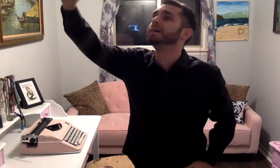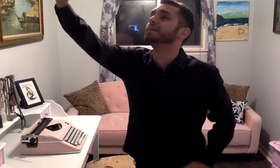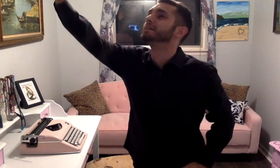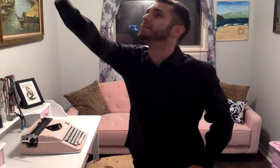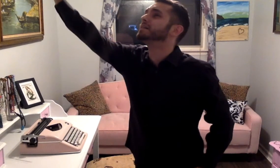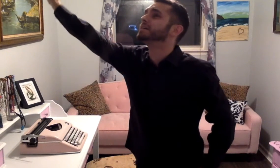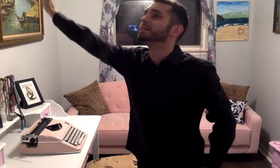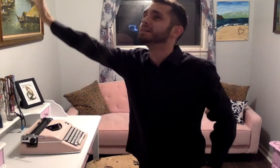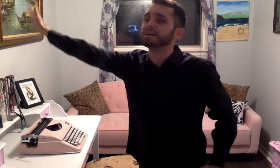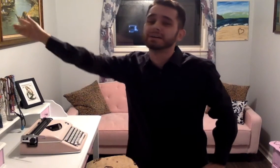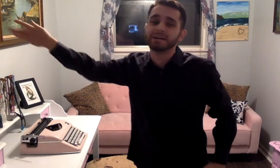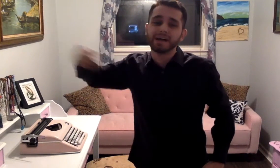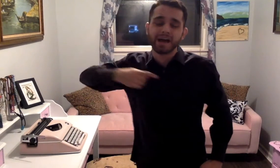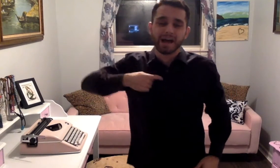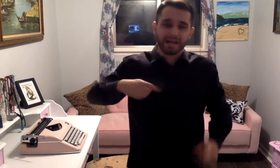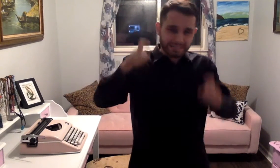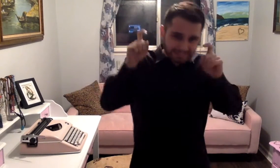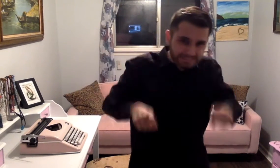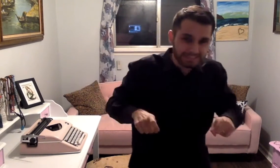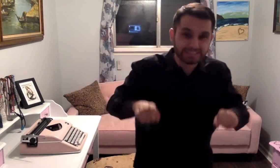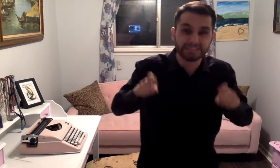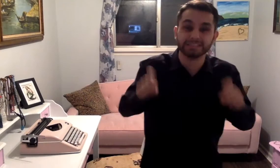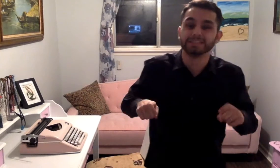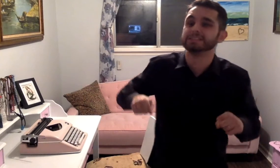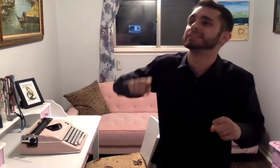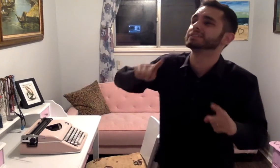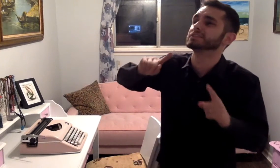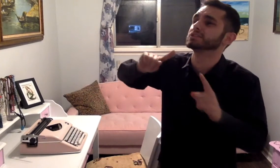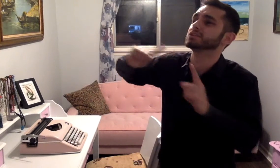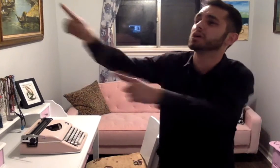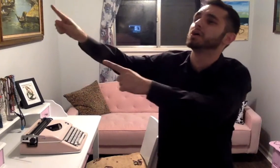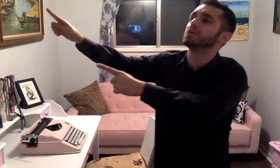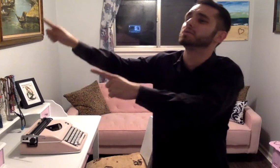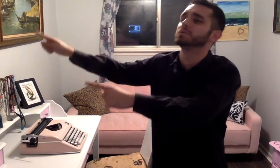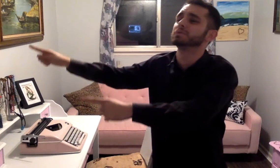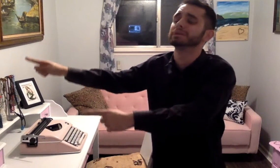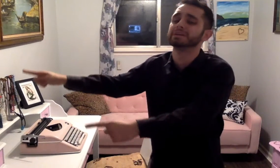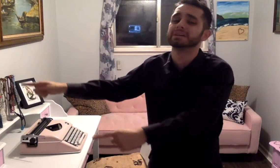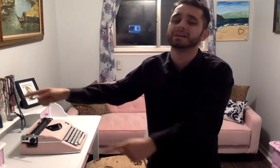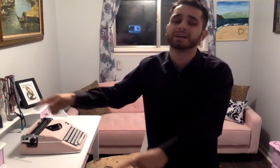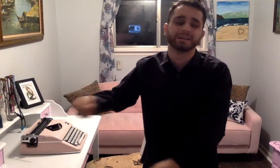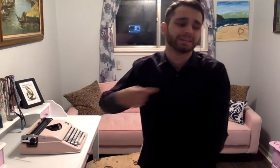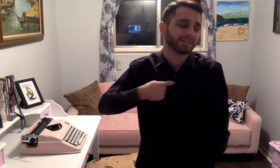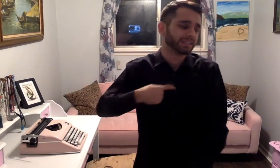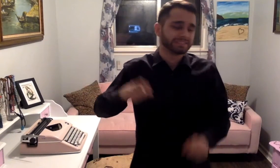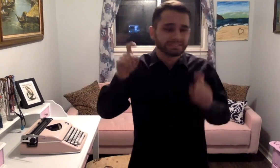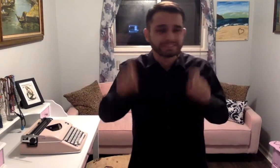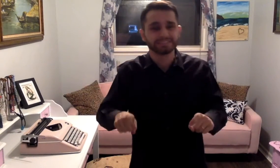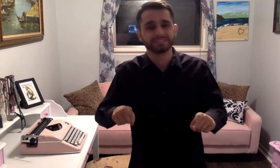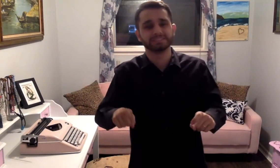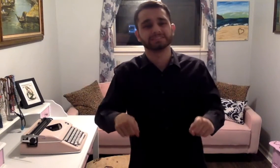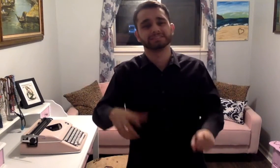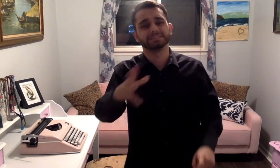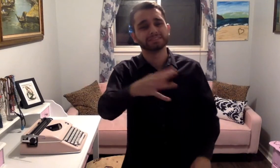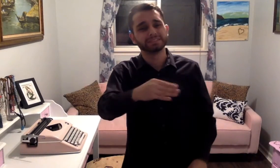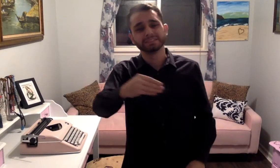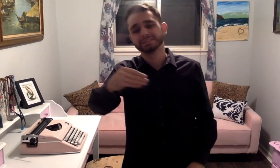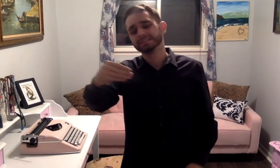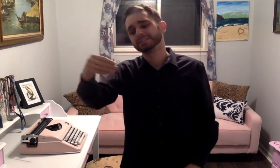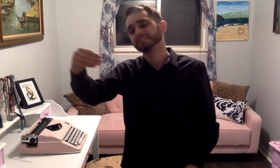everybody. I've got to go. Gotta leave you all behind and